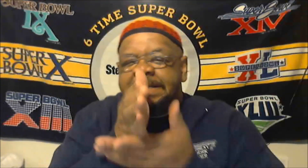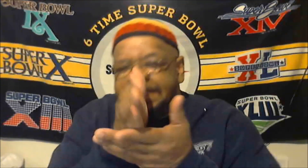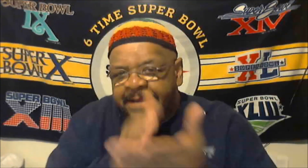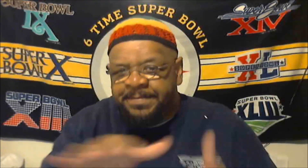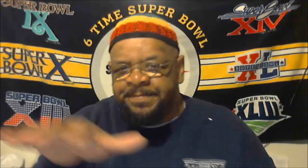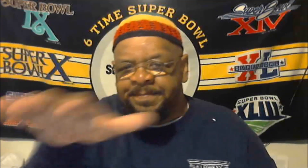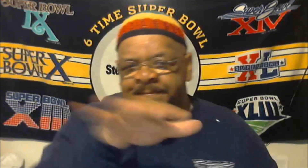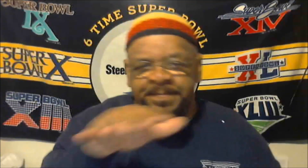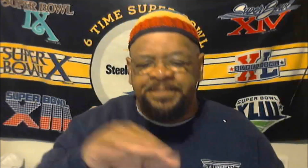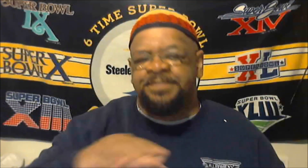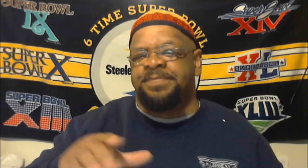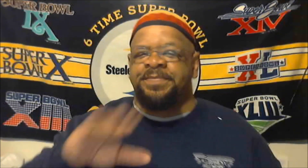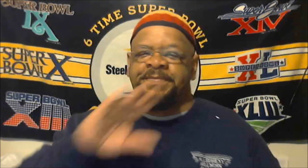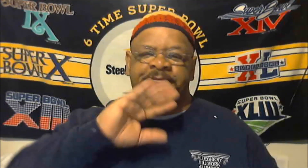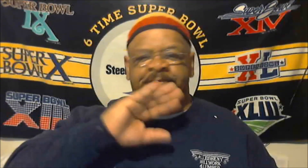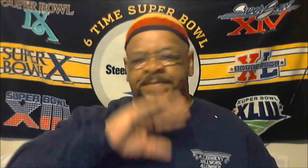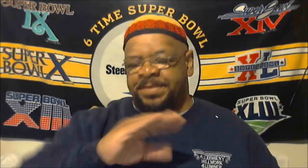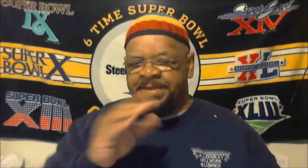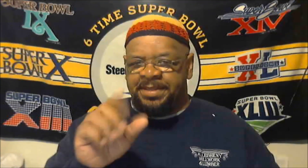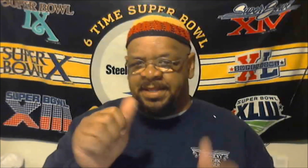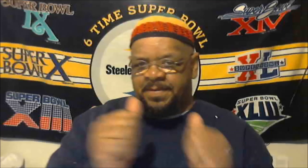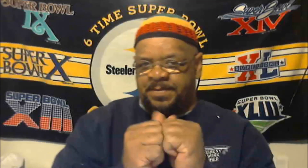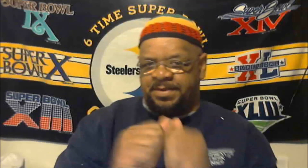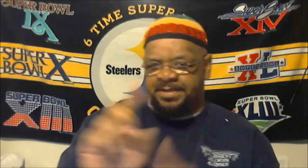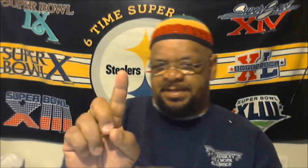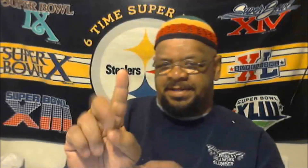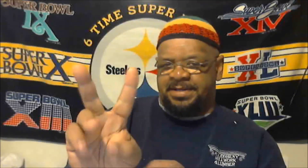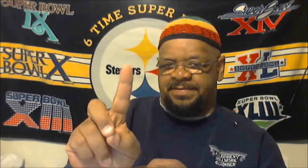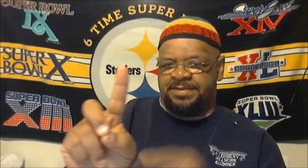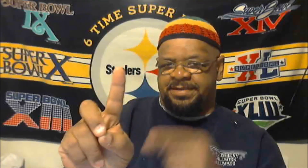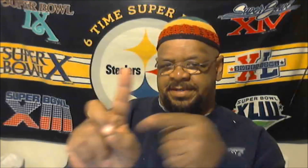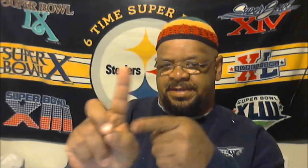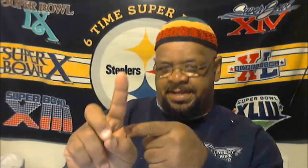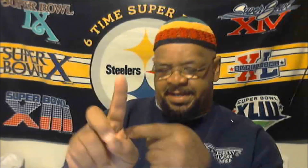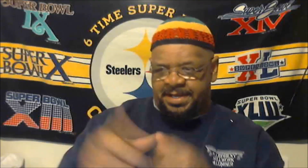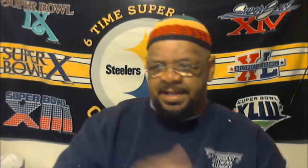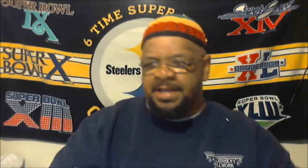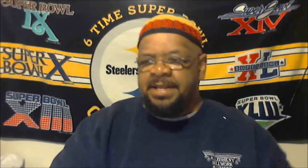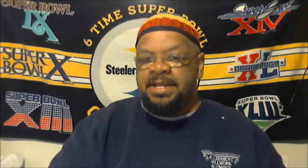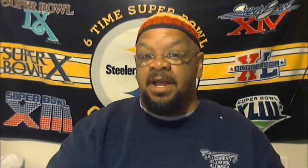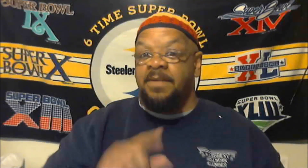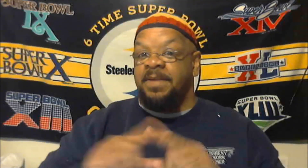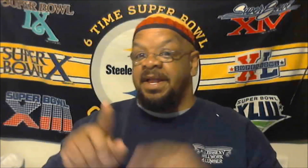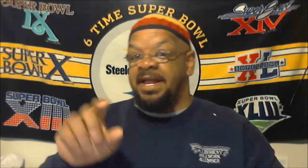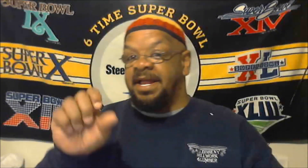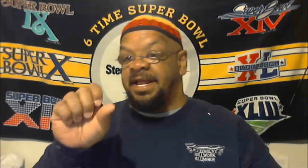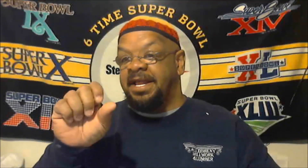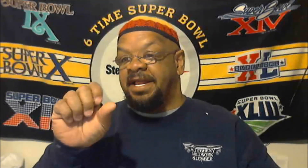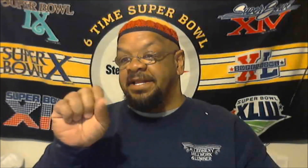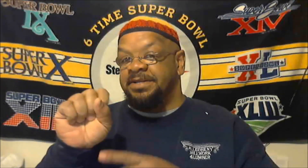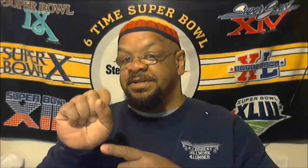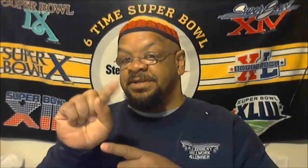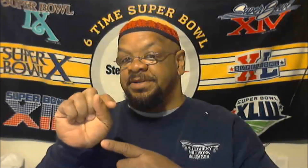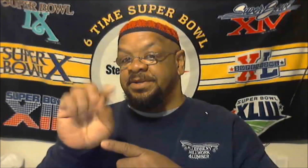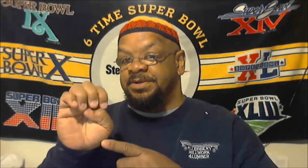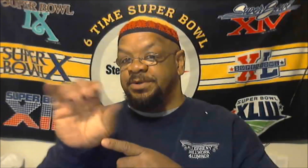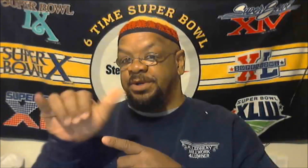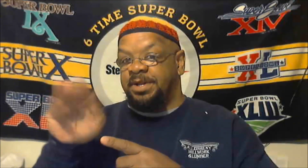We're ready to grab cheese, or pumpkin, or red. I have two of them to work with the flavor of the